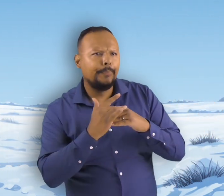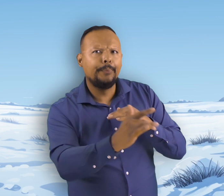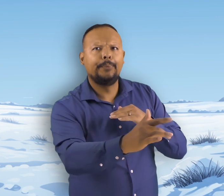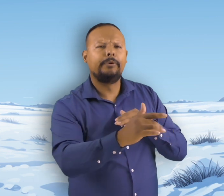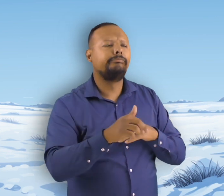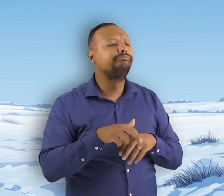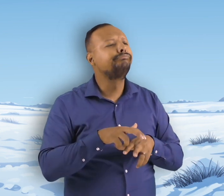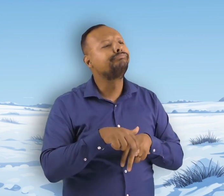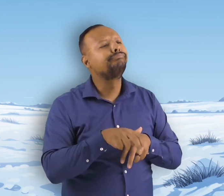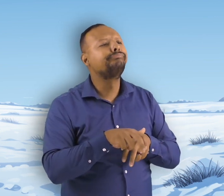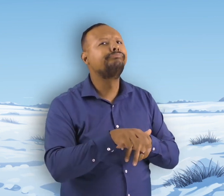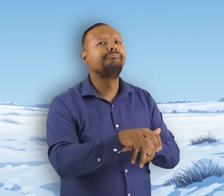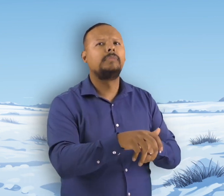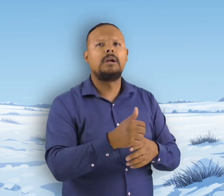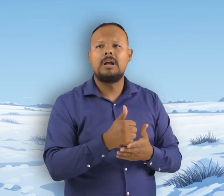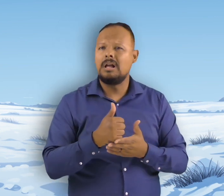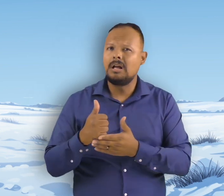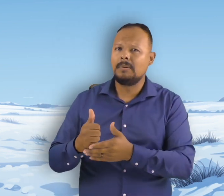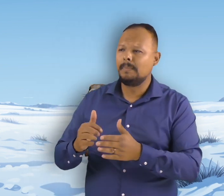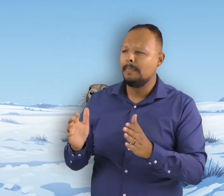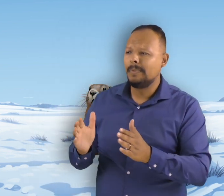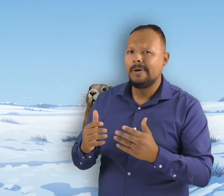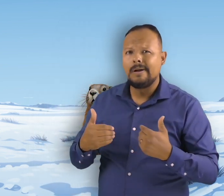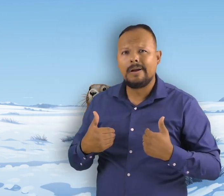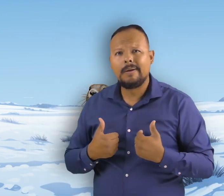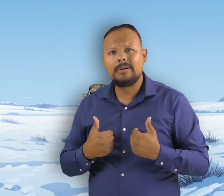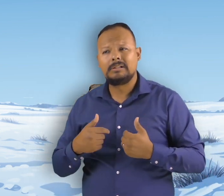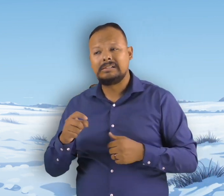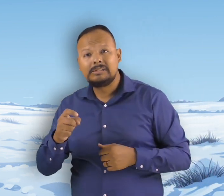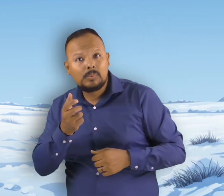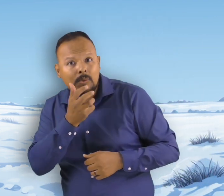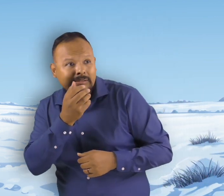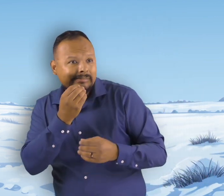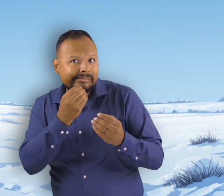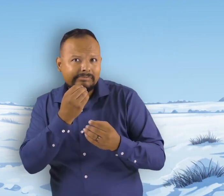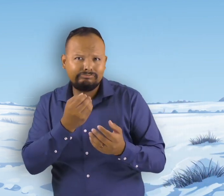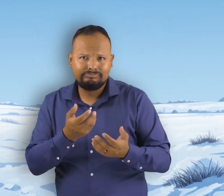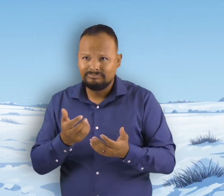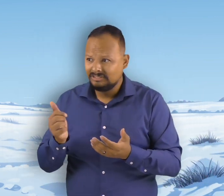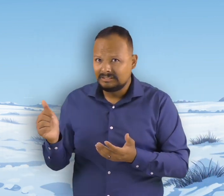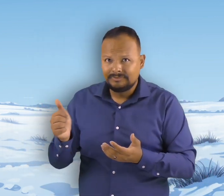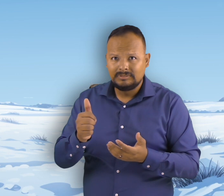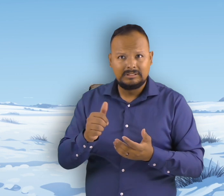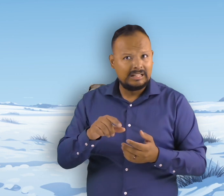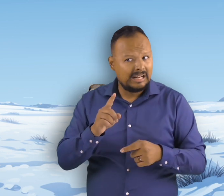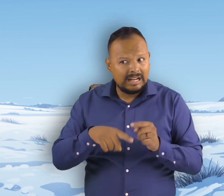help smaller animals to get to grasses they would not usually be able to reach in the snowy landscape